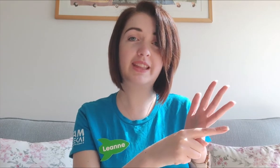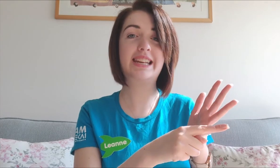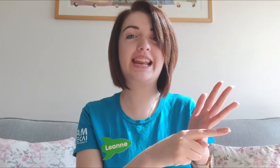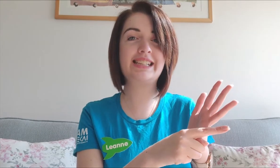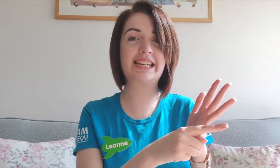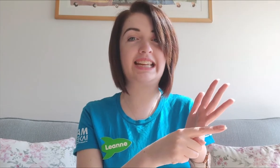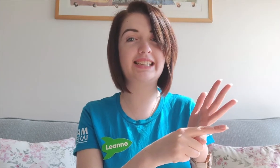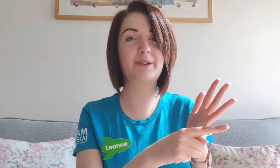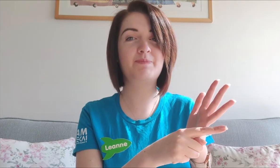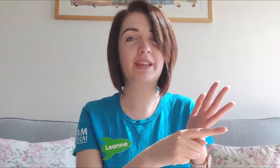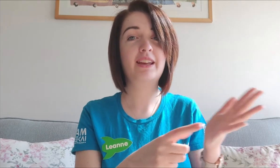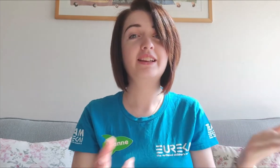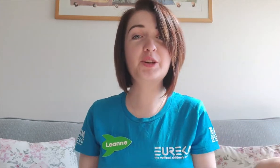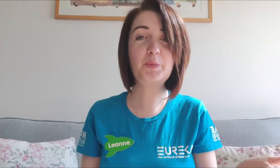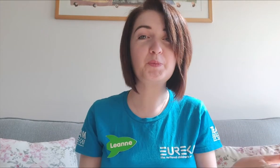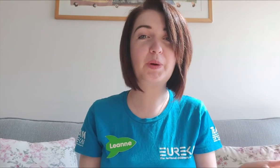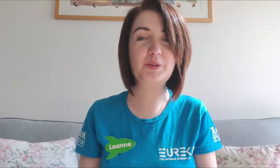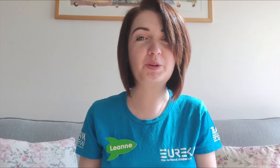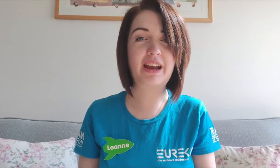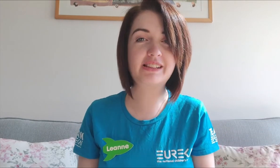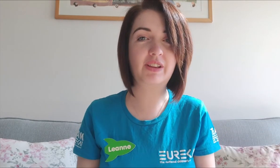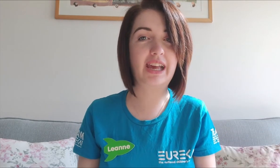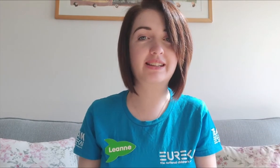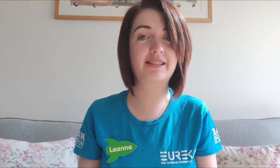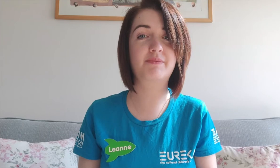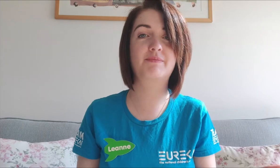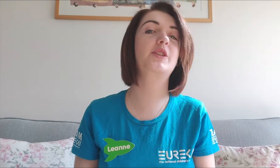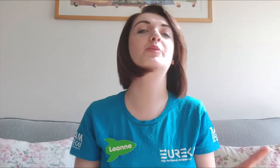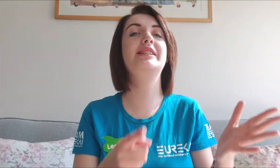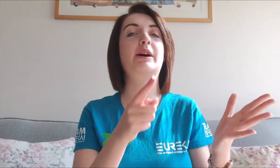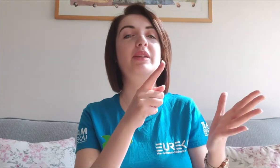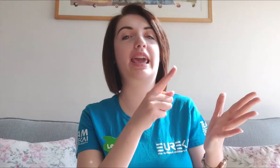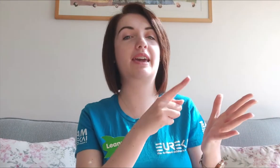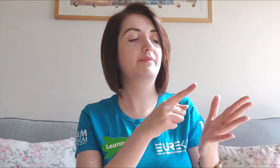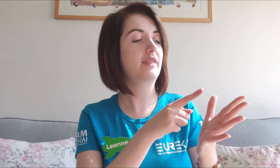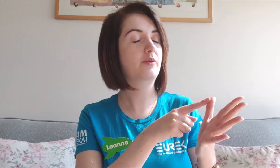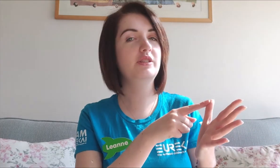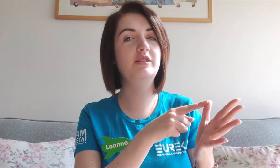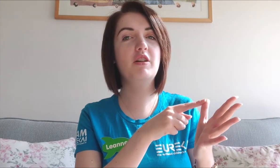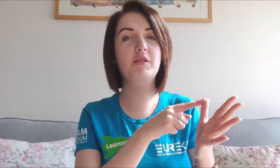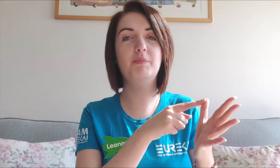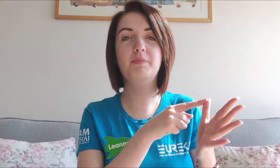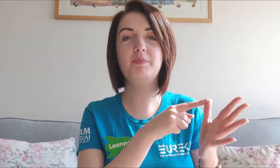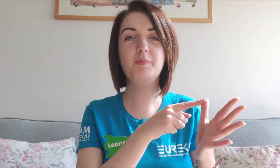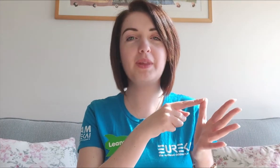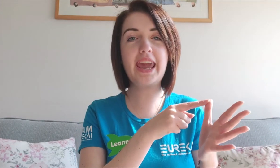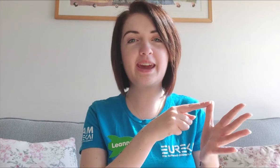Nice and easy. So we'll do the rest of the letters. So we'll start with A, which is your thumb. A.